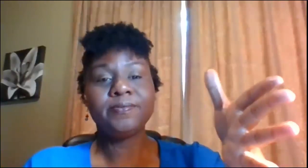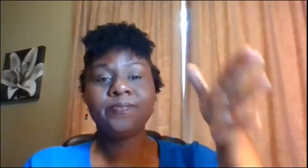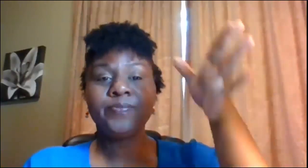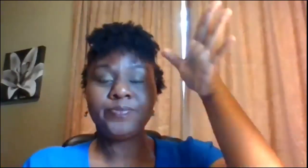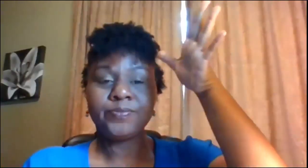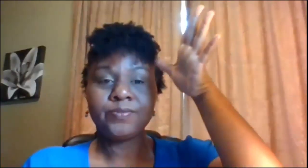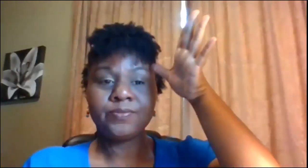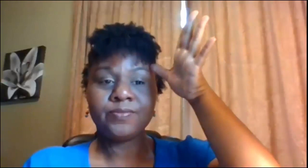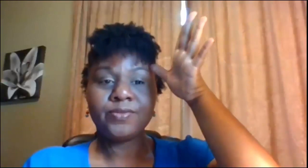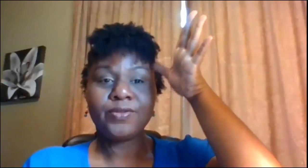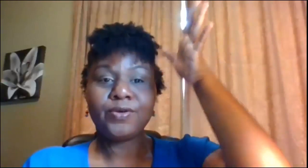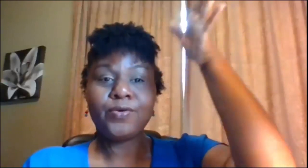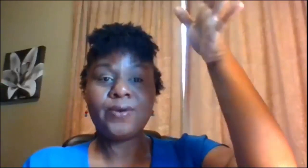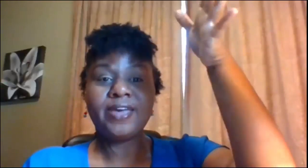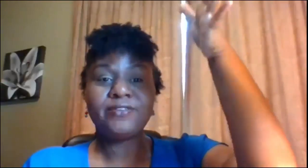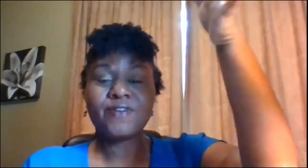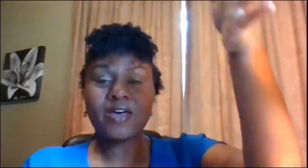grandfather